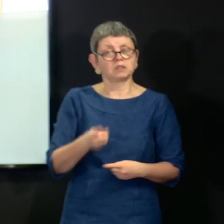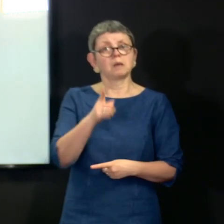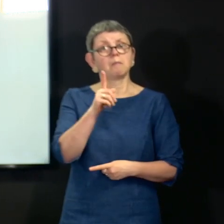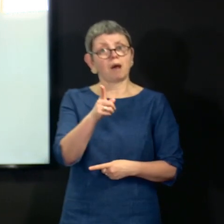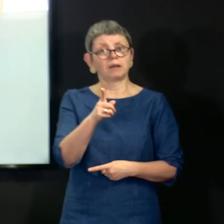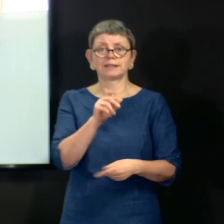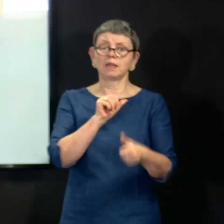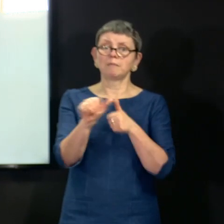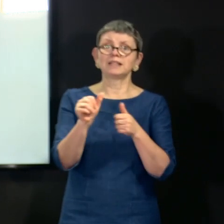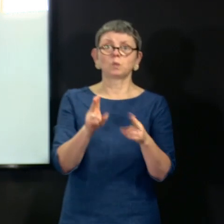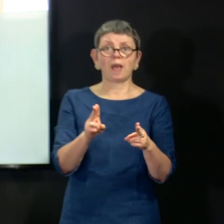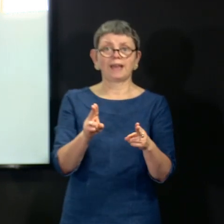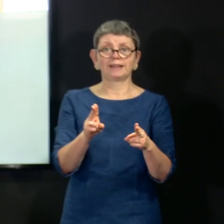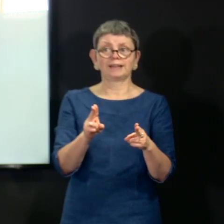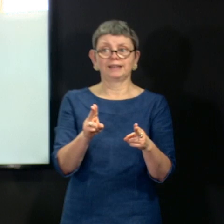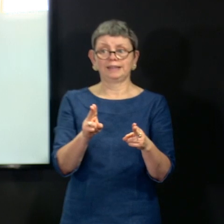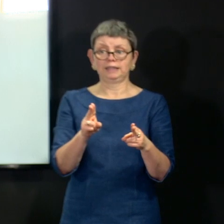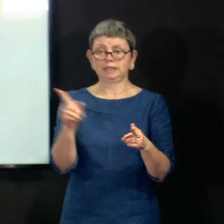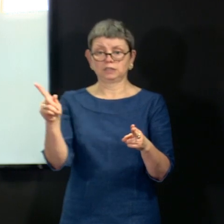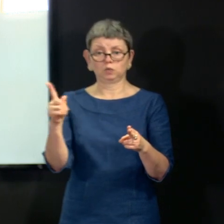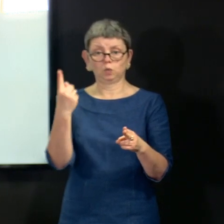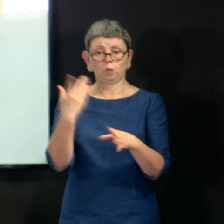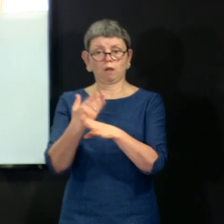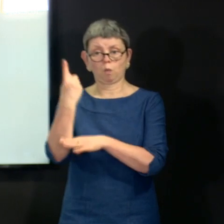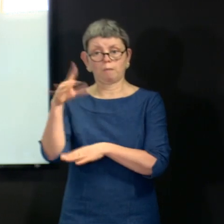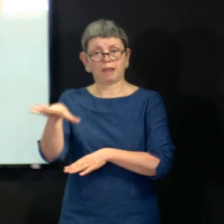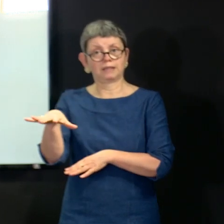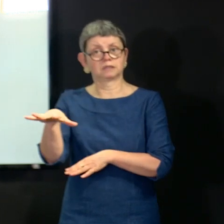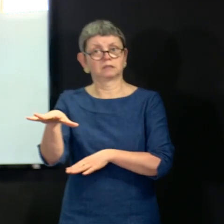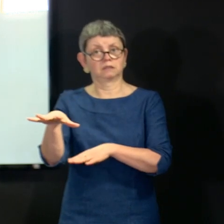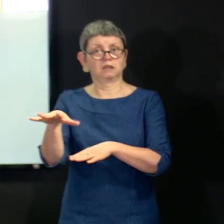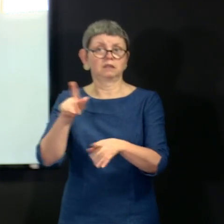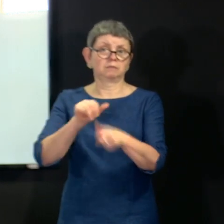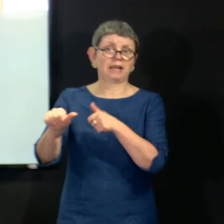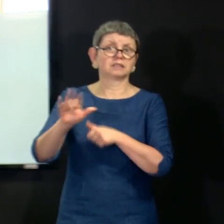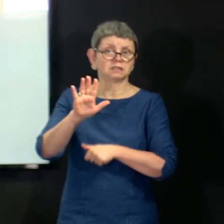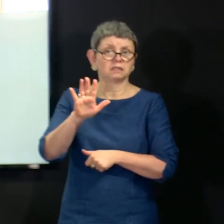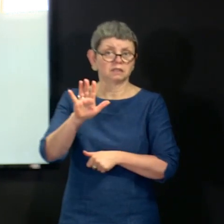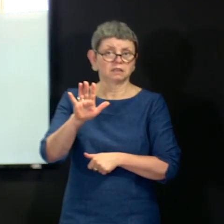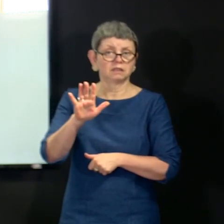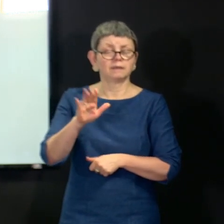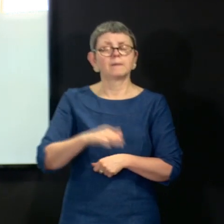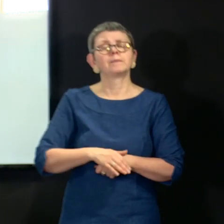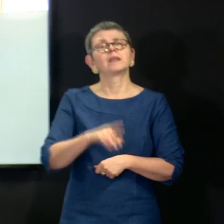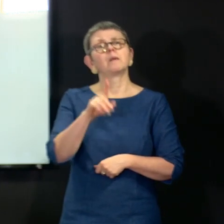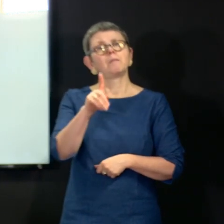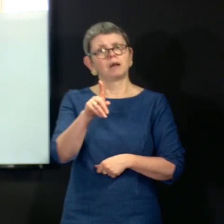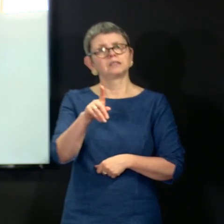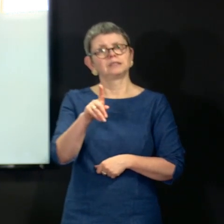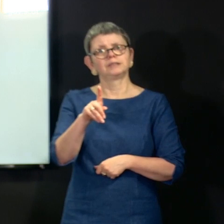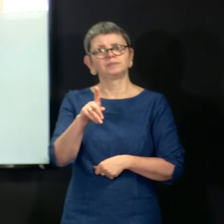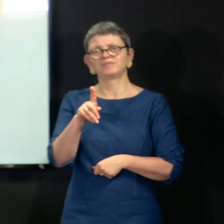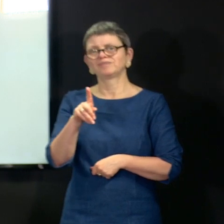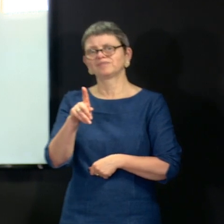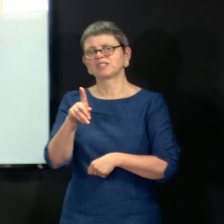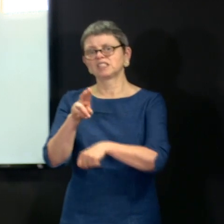way of dealing with this is not to create the bridge at all. And so we are clear that the use of staff should not